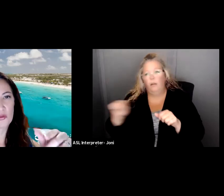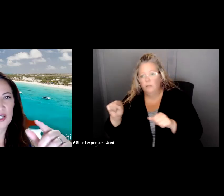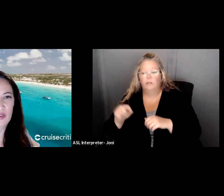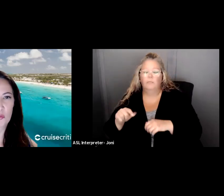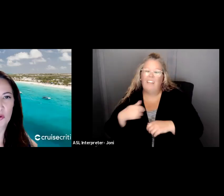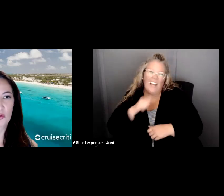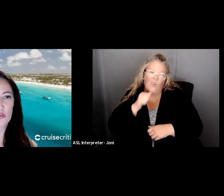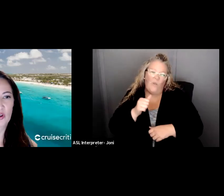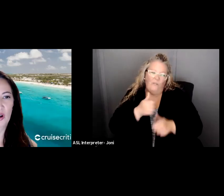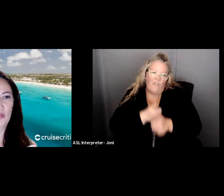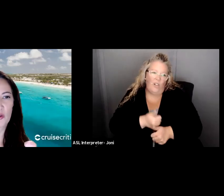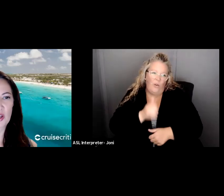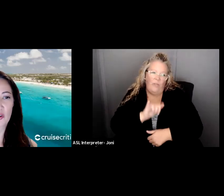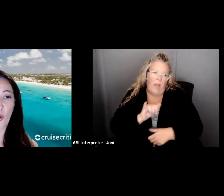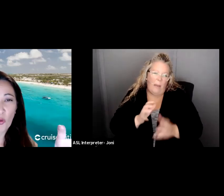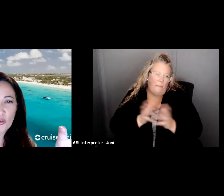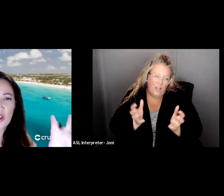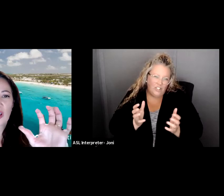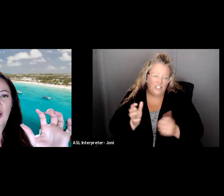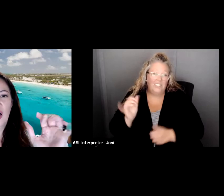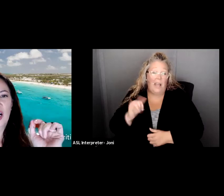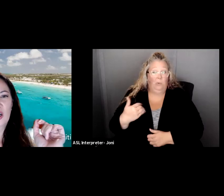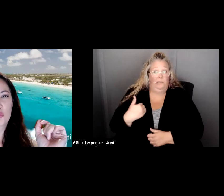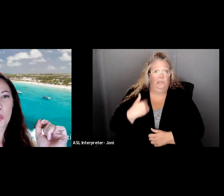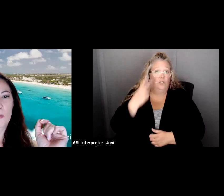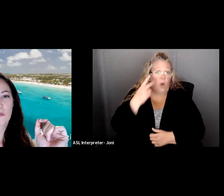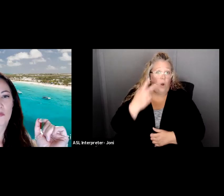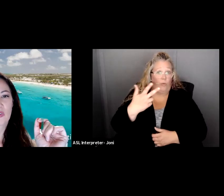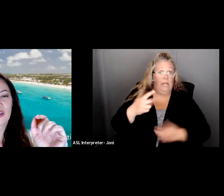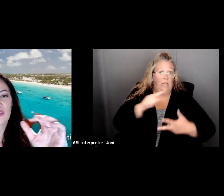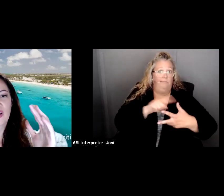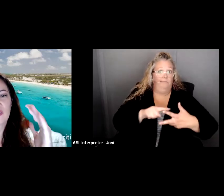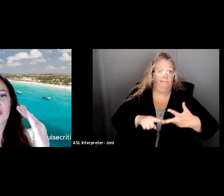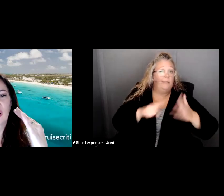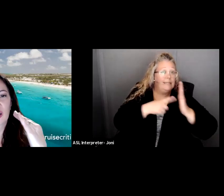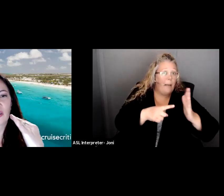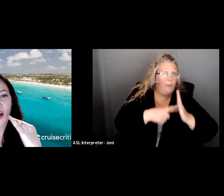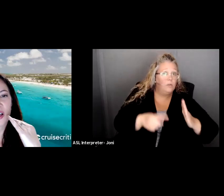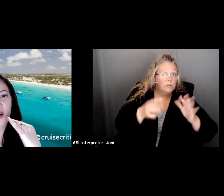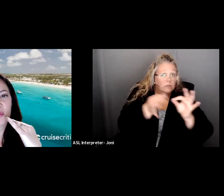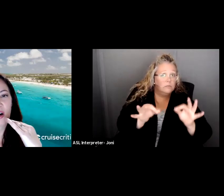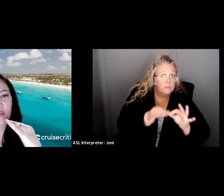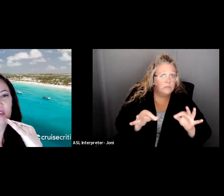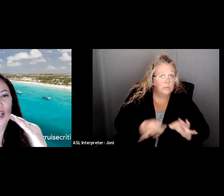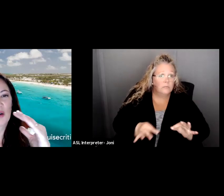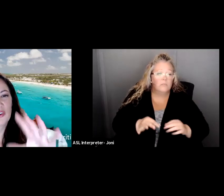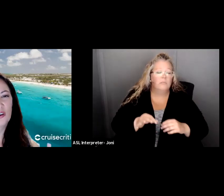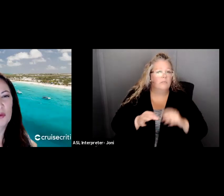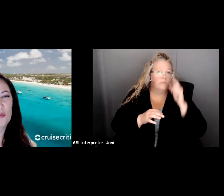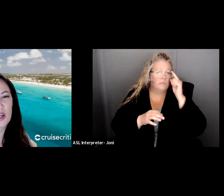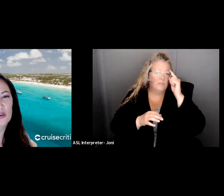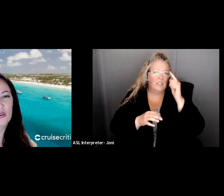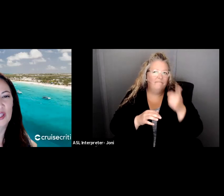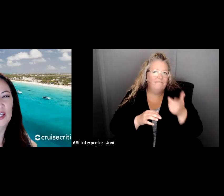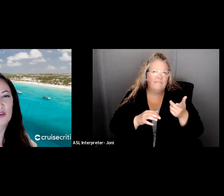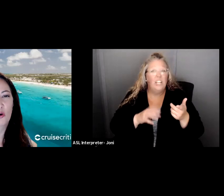the other three examples on the best goals, um, it doesn't talk a lot about, um, it talks